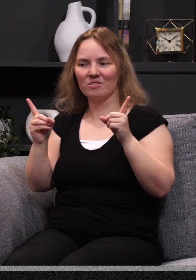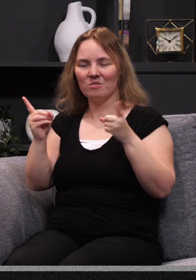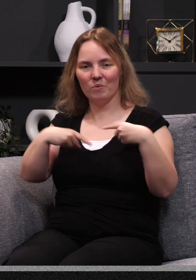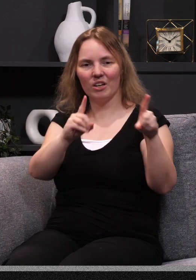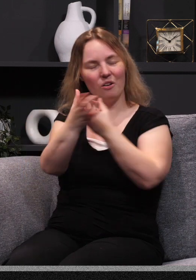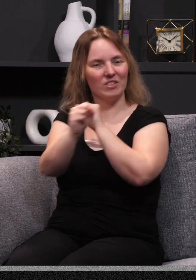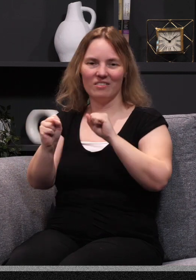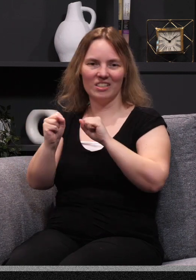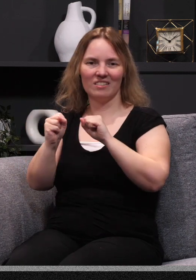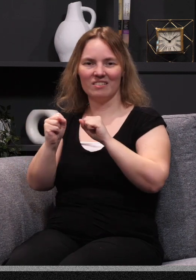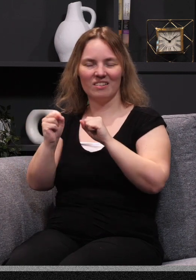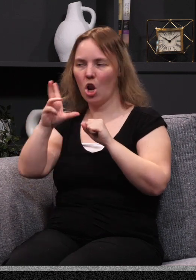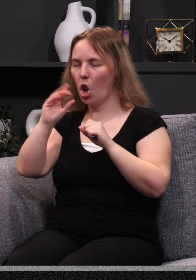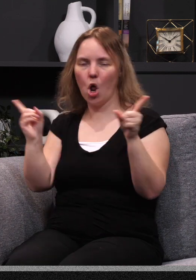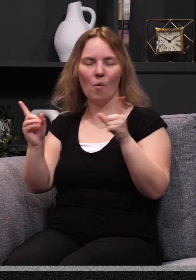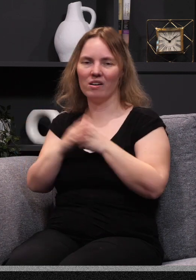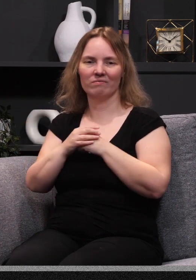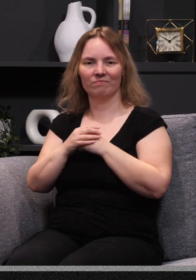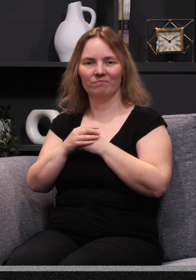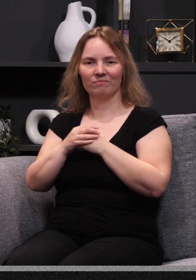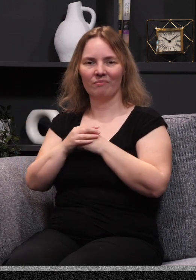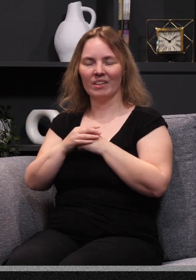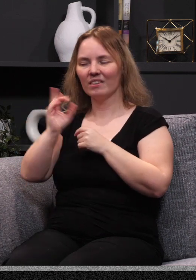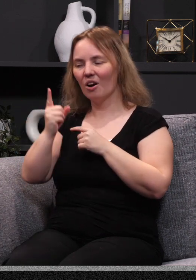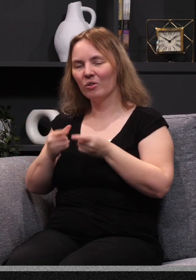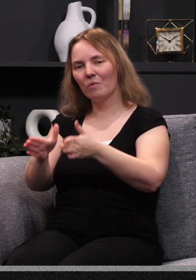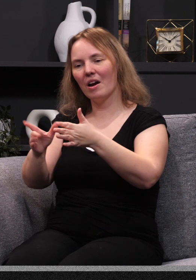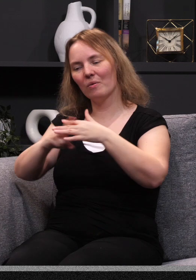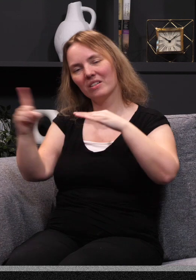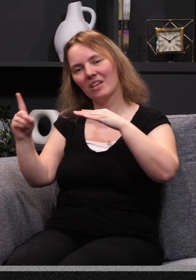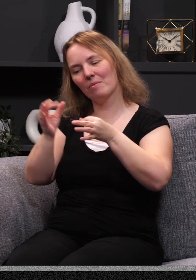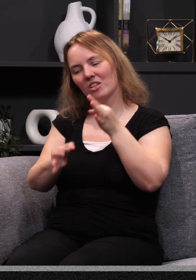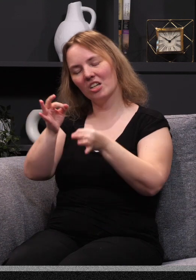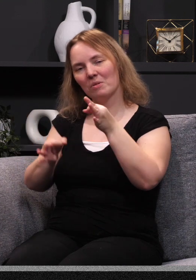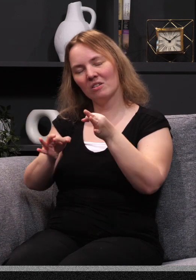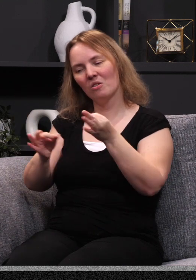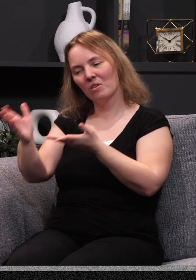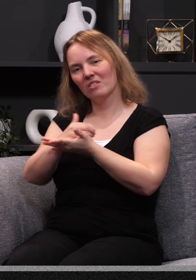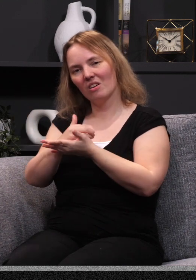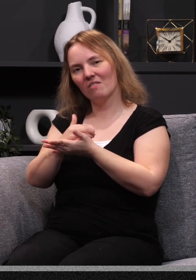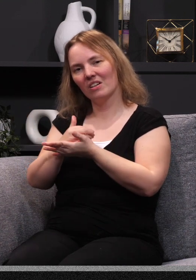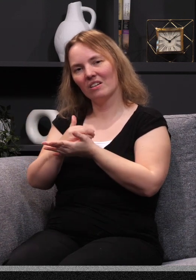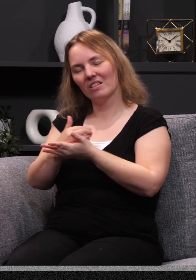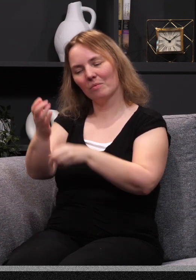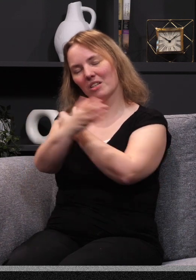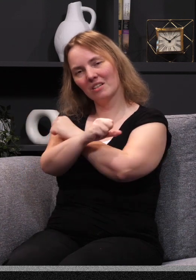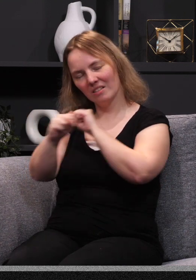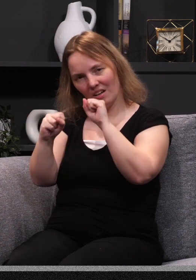else we can go for safety. There's nowhere else. The only way we escape that judgment we deserve is